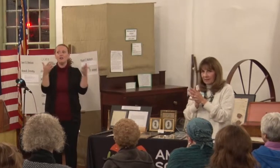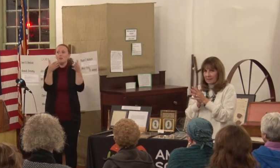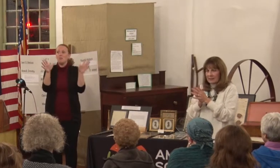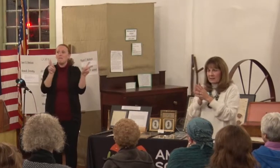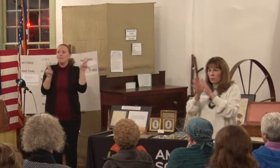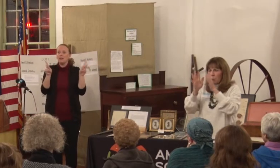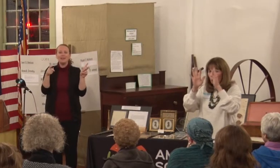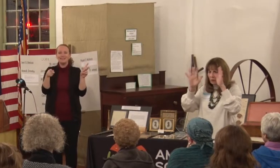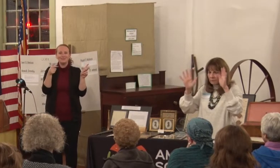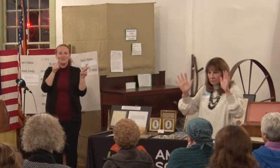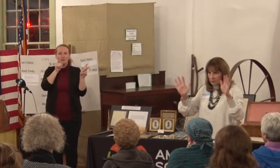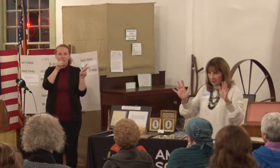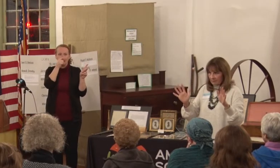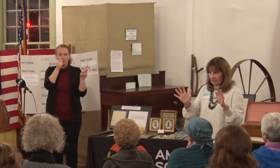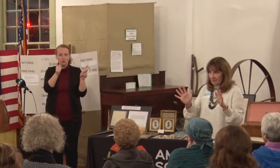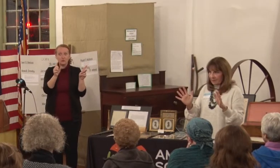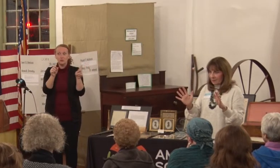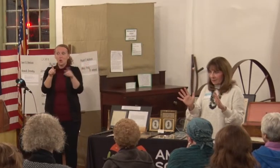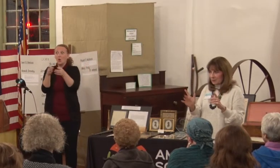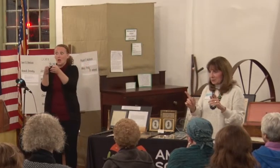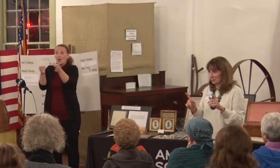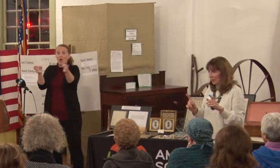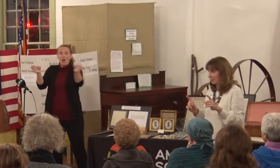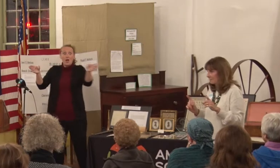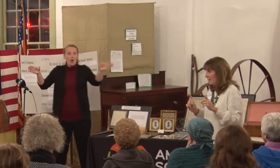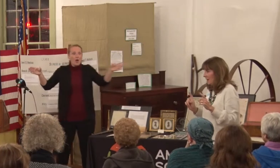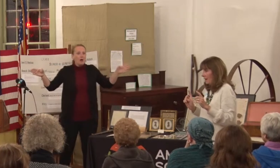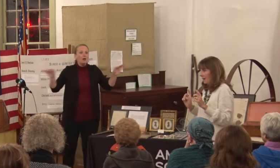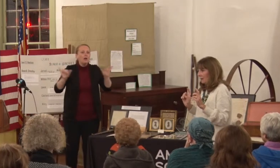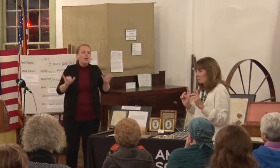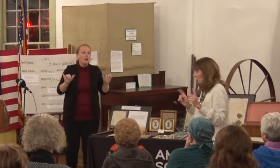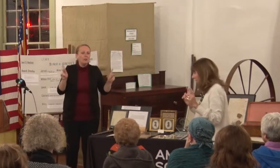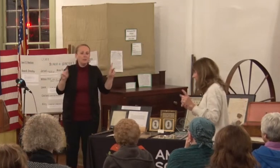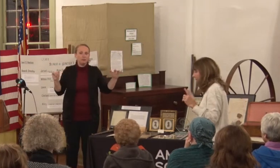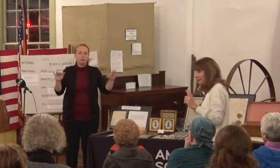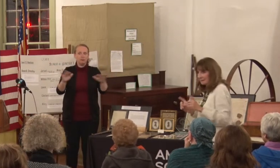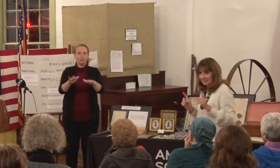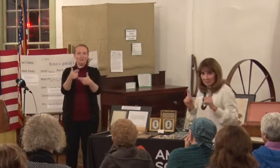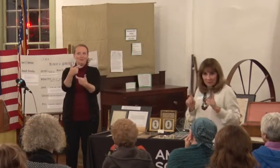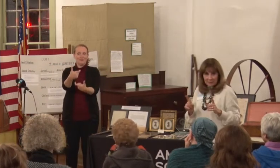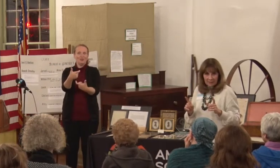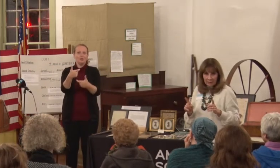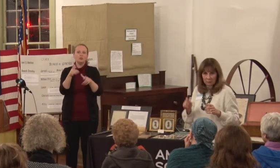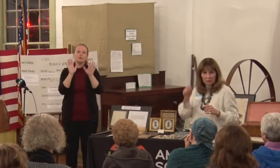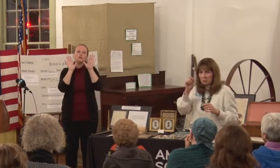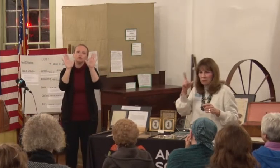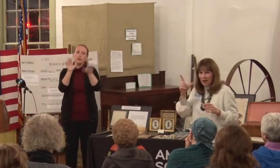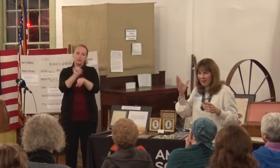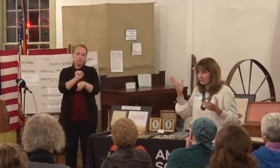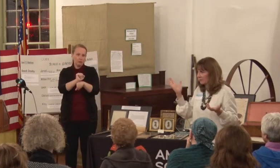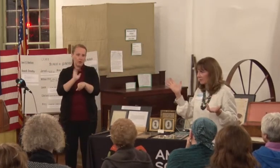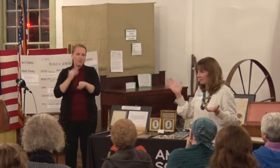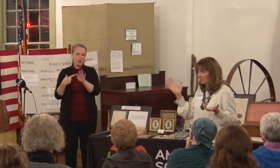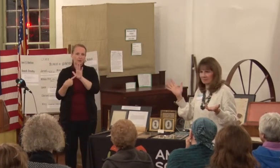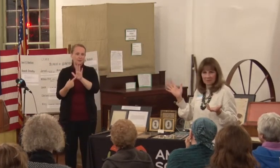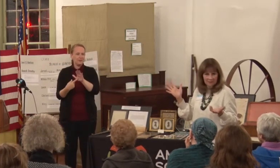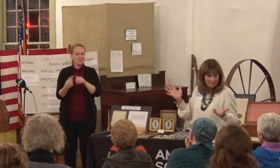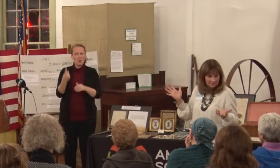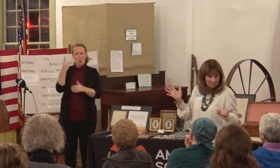They did a wonderful job on our display. And one of the things they picked out, I was surprised that some of the things they